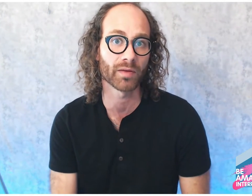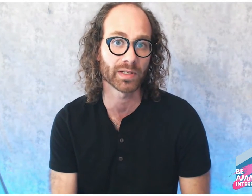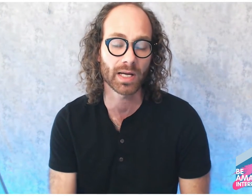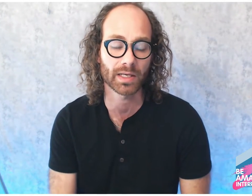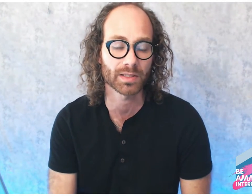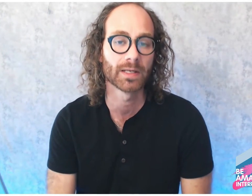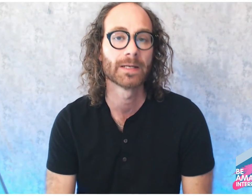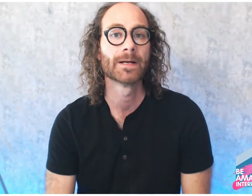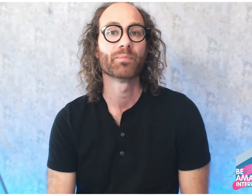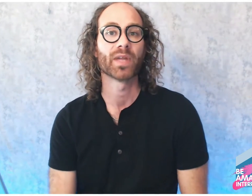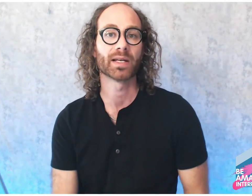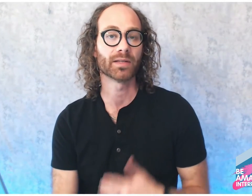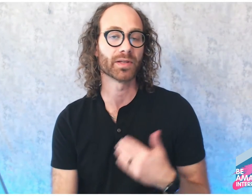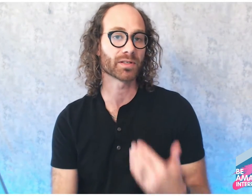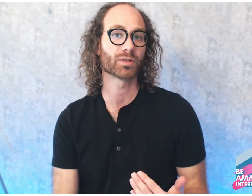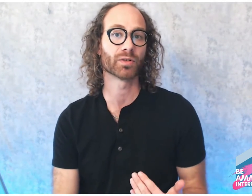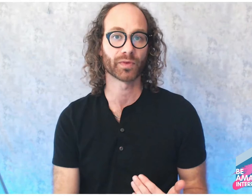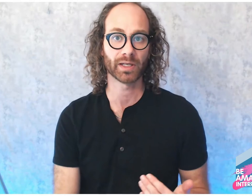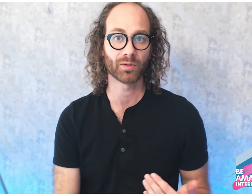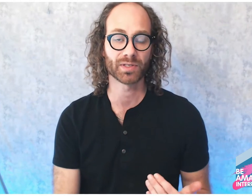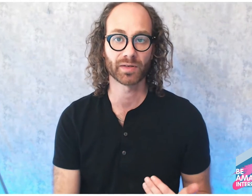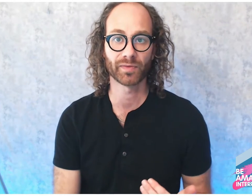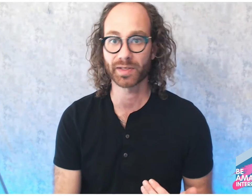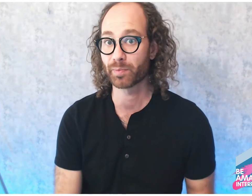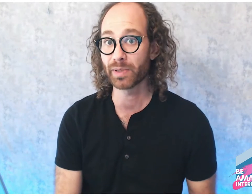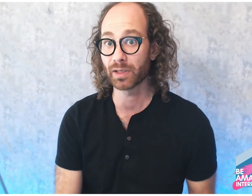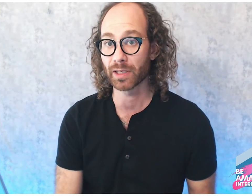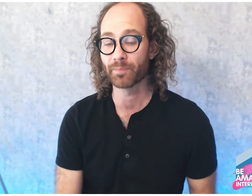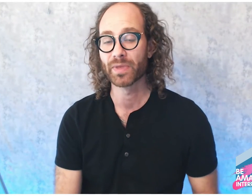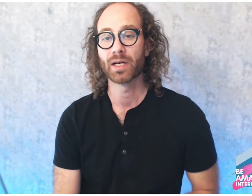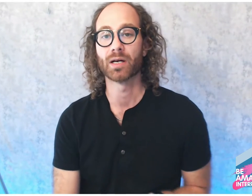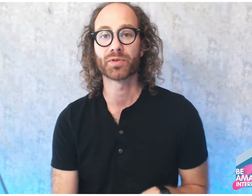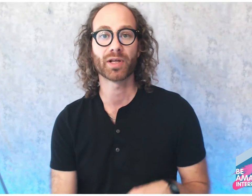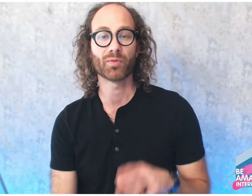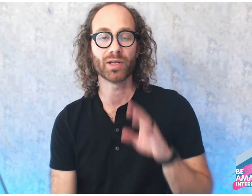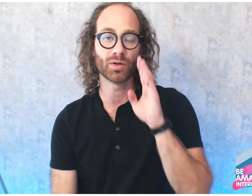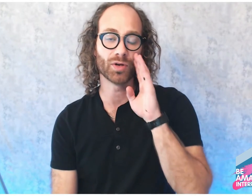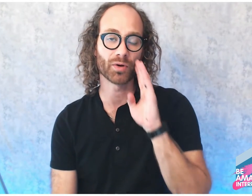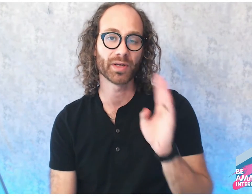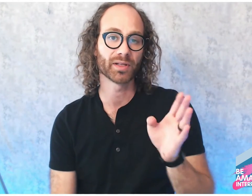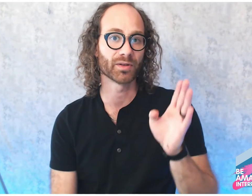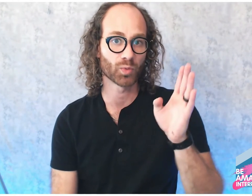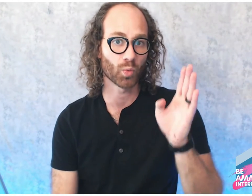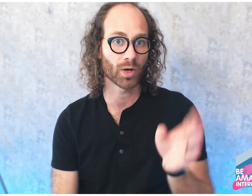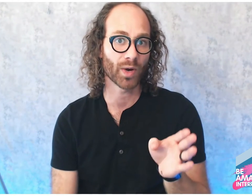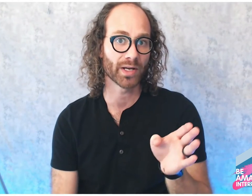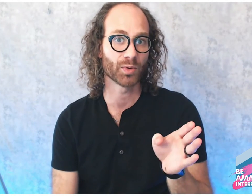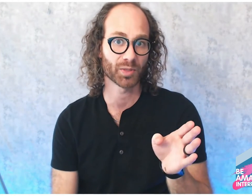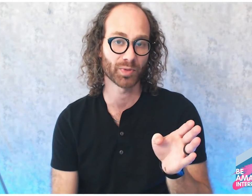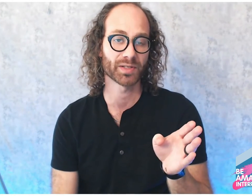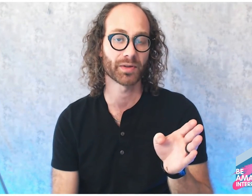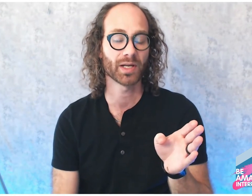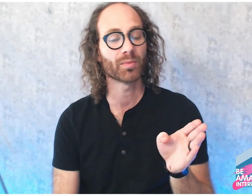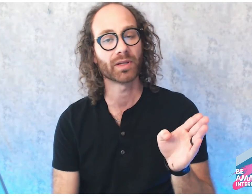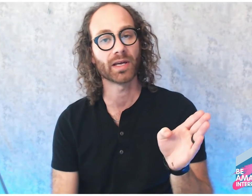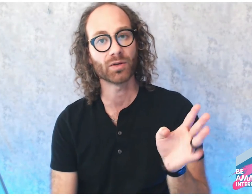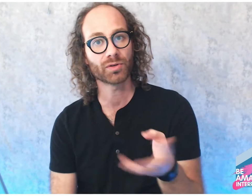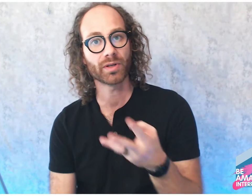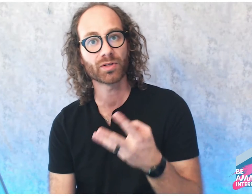text. Again, this is good for linguistic flexibility, so that you don't think that there's one way to express a thing, but that usually there's multiple